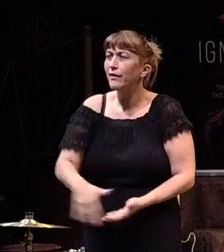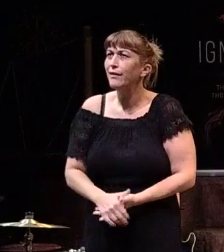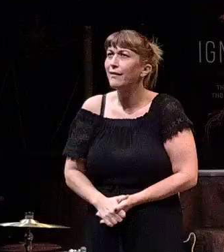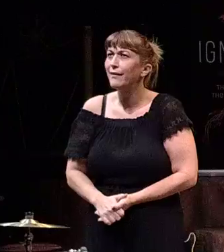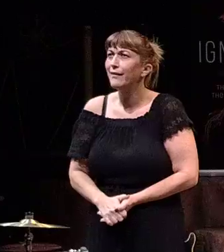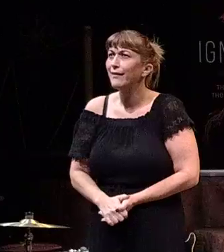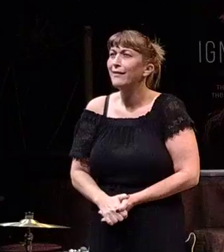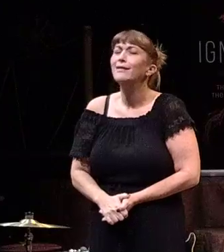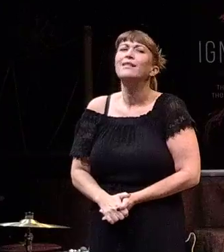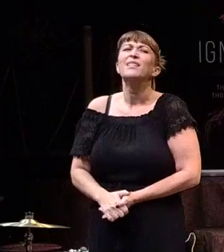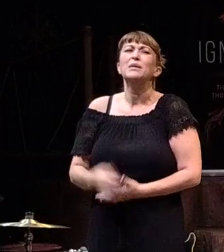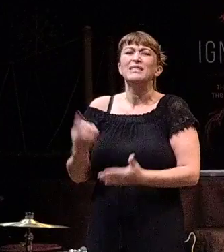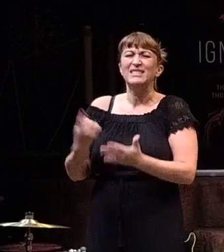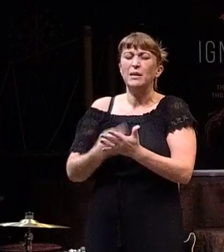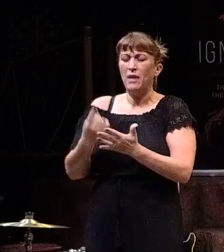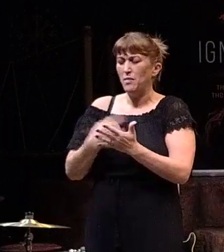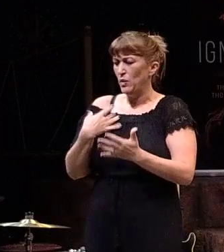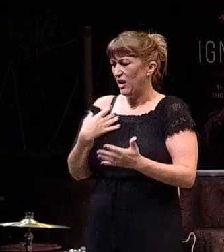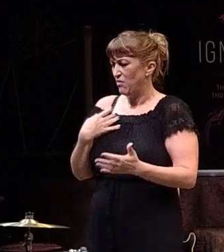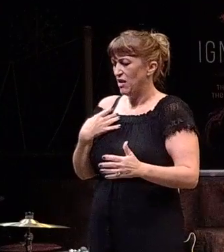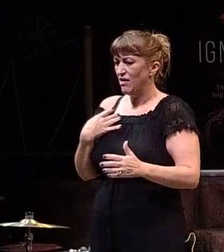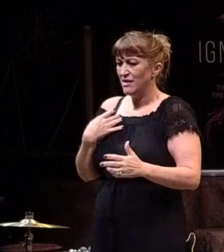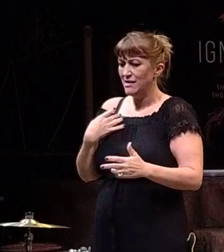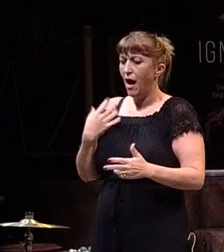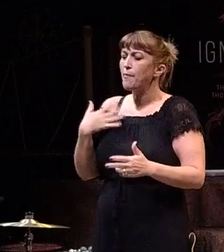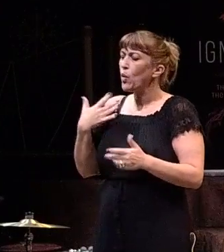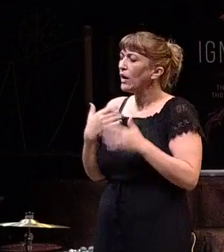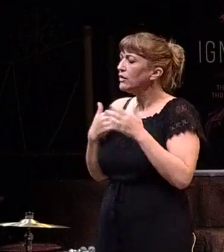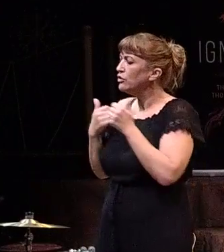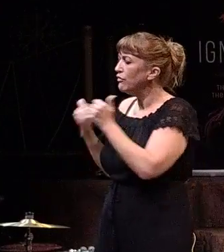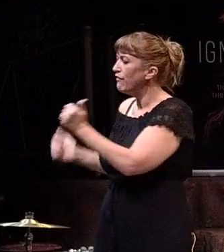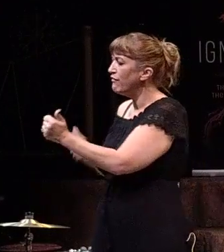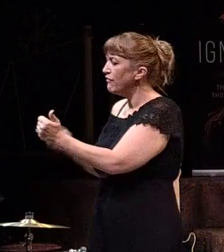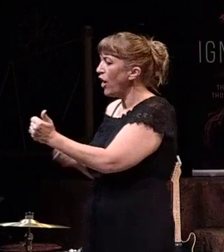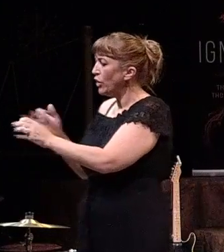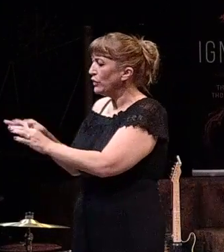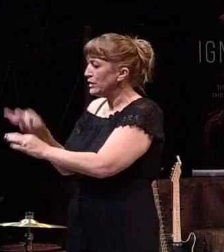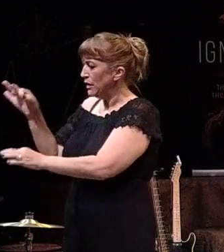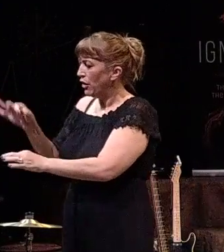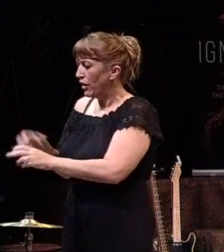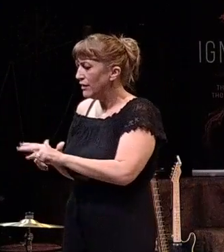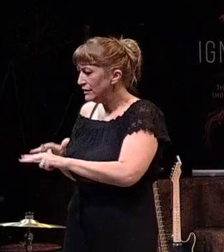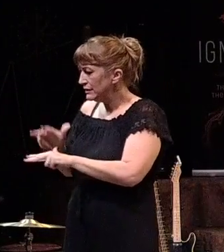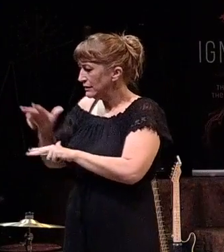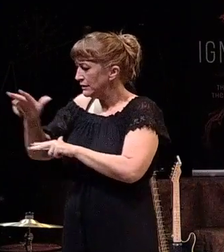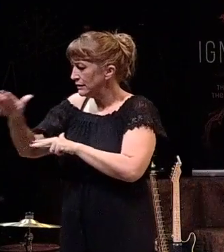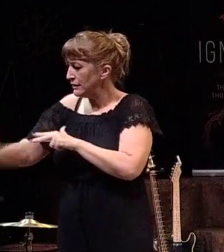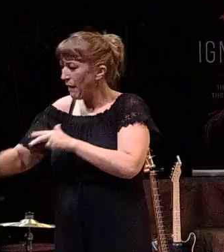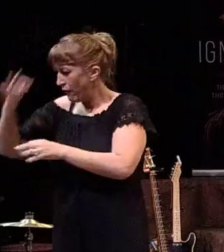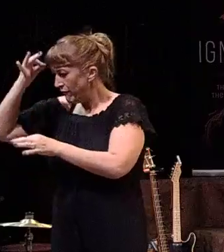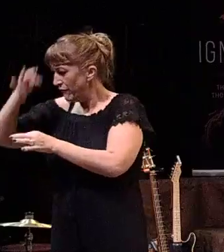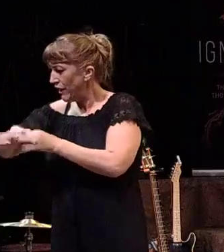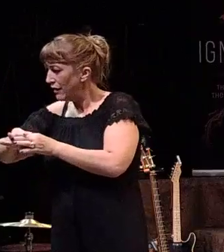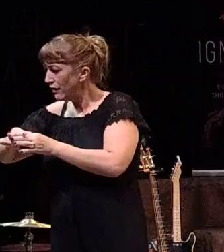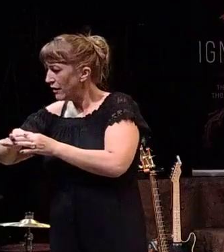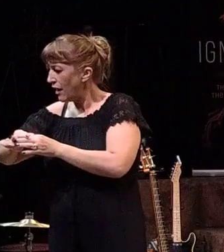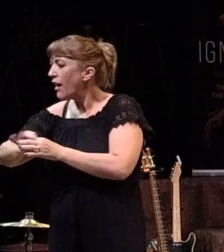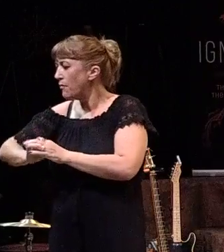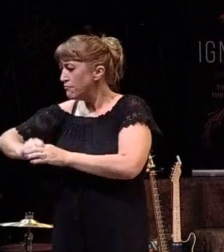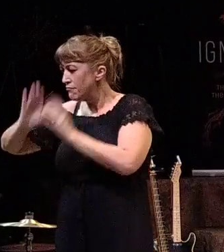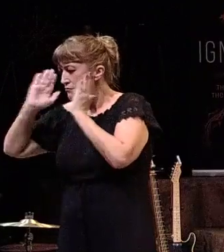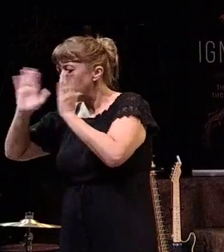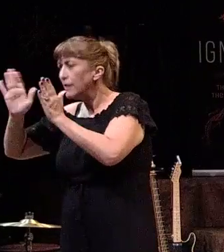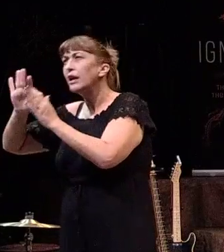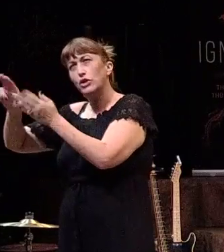And sometimes we can fall into that trap of, well, I'm going to follow the Spirit. I'm going to take a step out in faith and I'm going to listen to what He